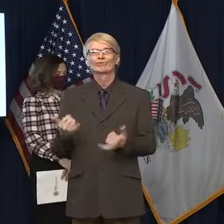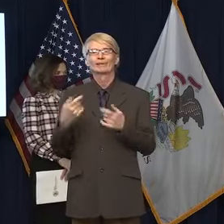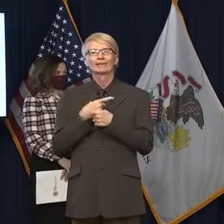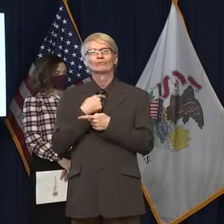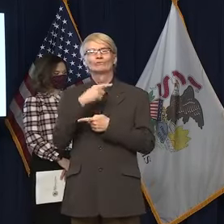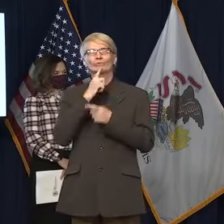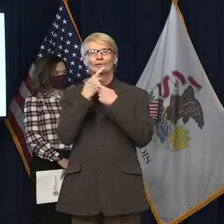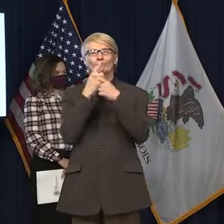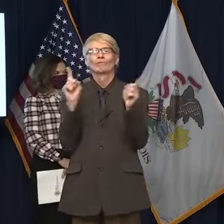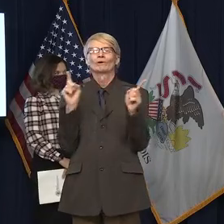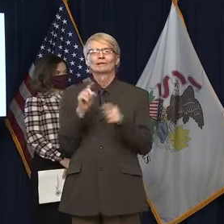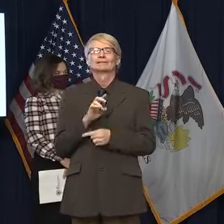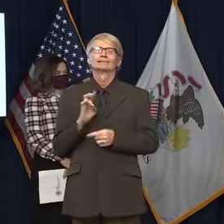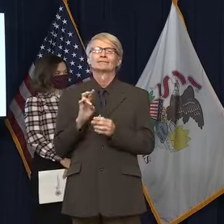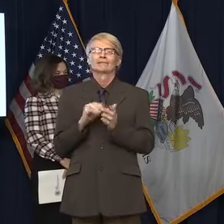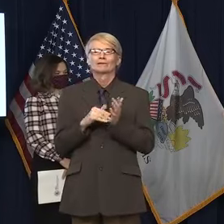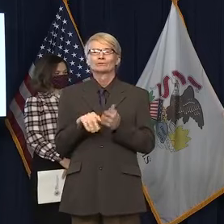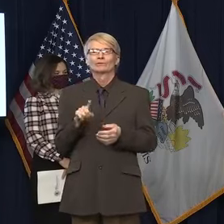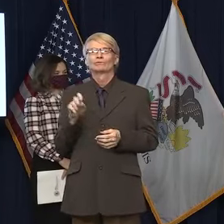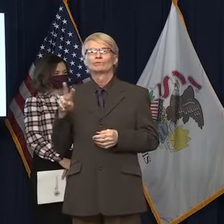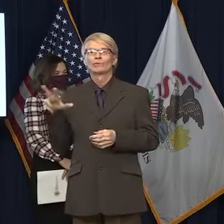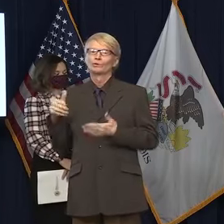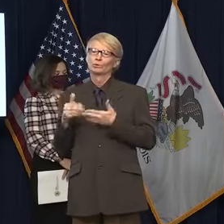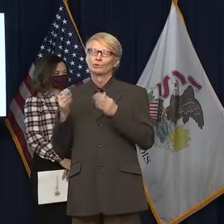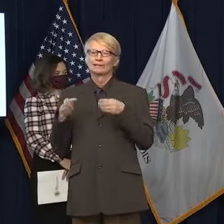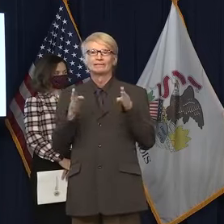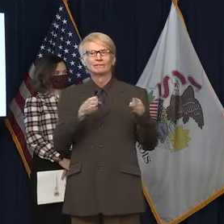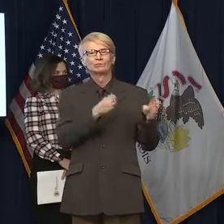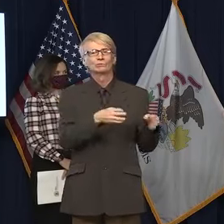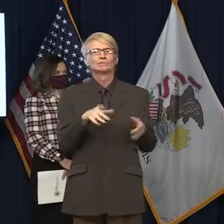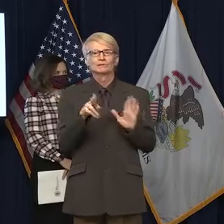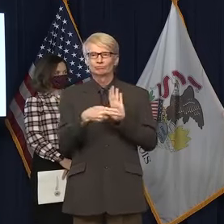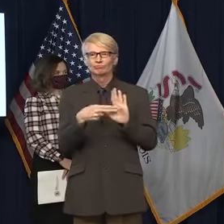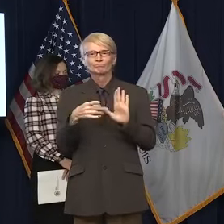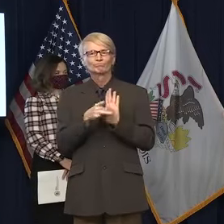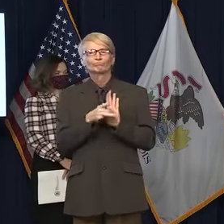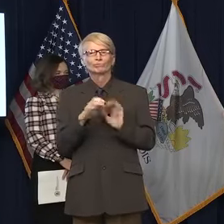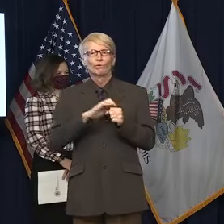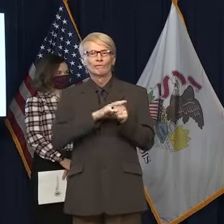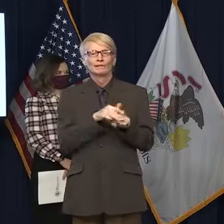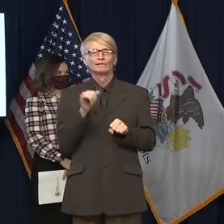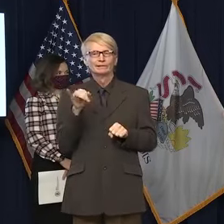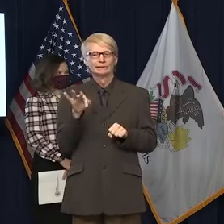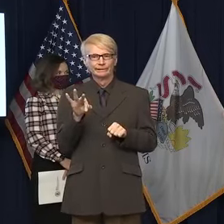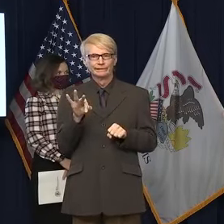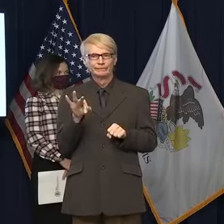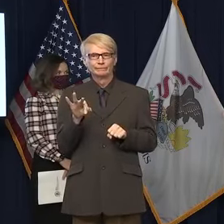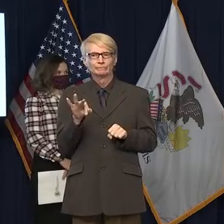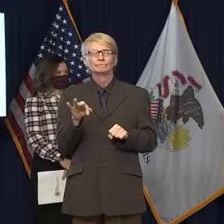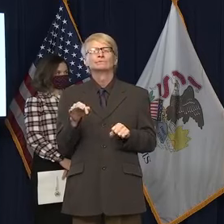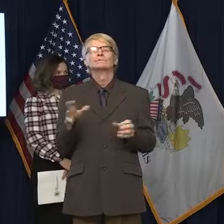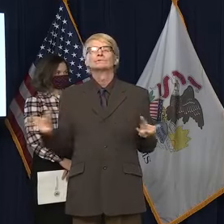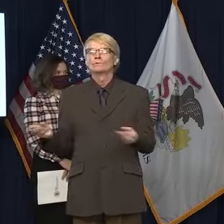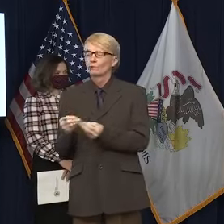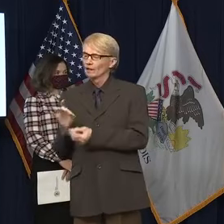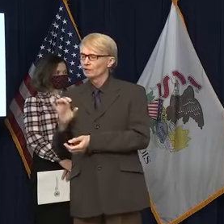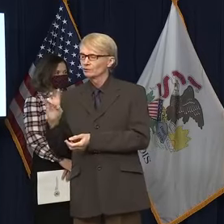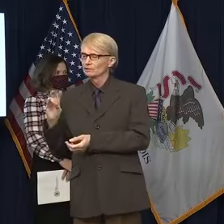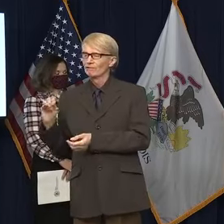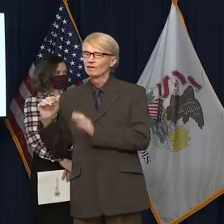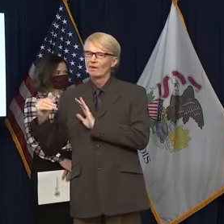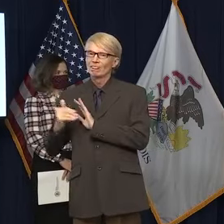,123 new individuals that have been diagnosed with COVID-19 for a total of 870